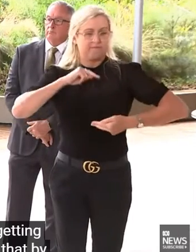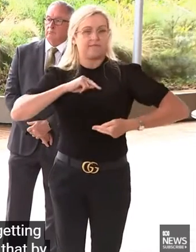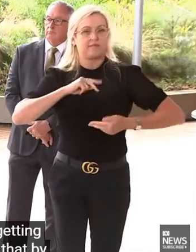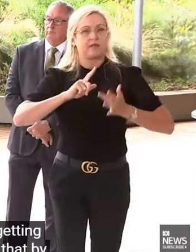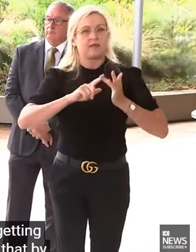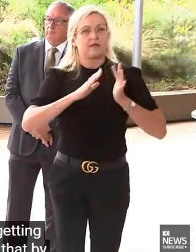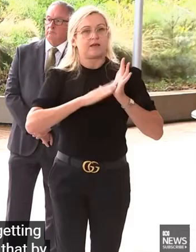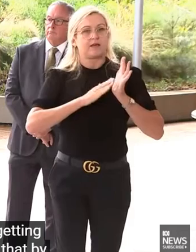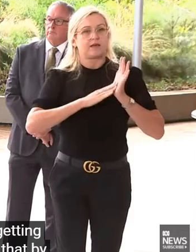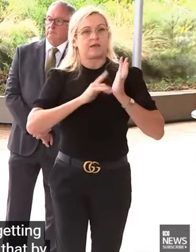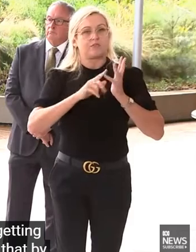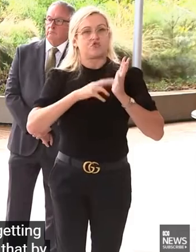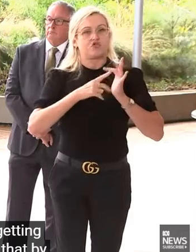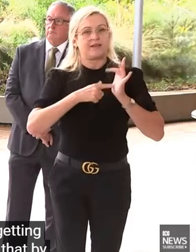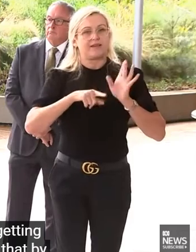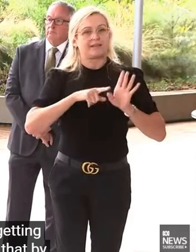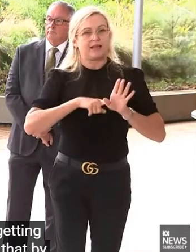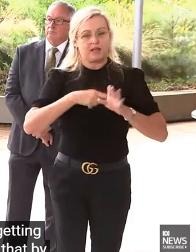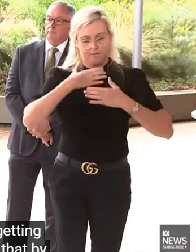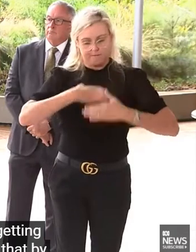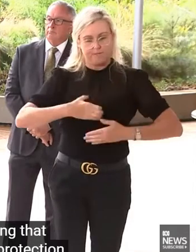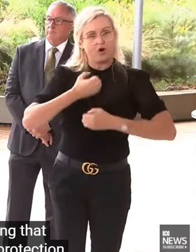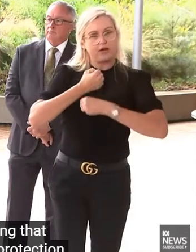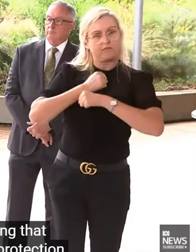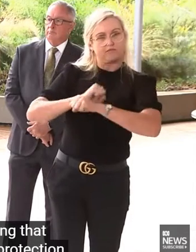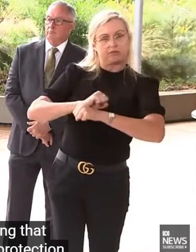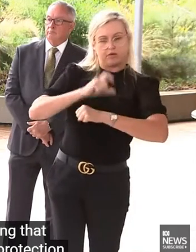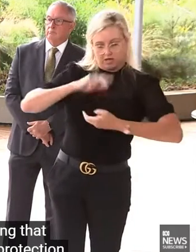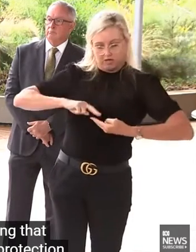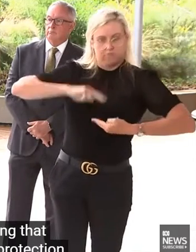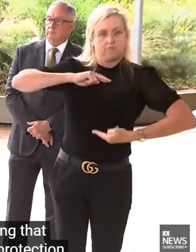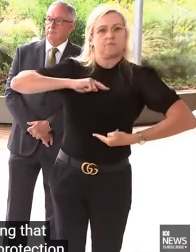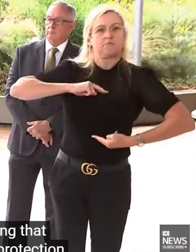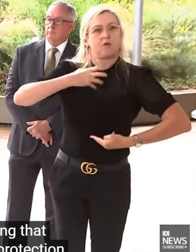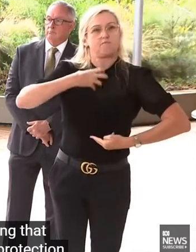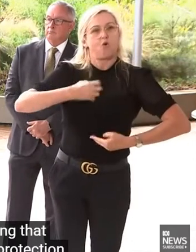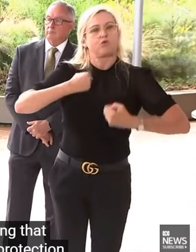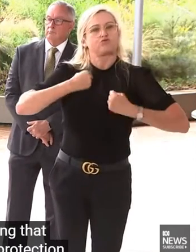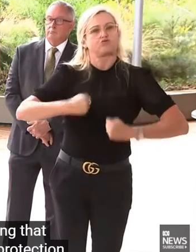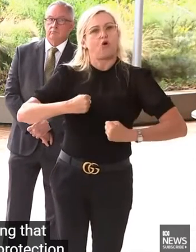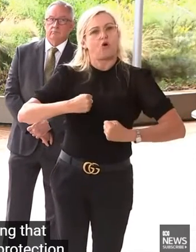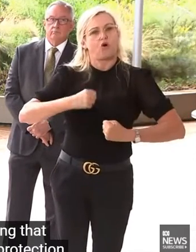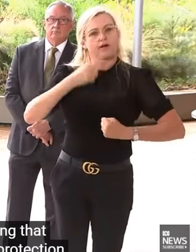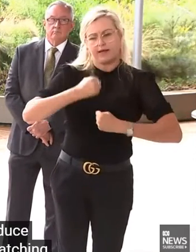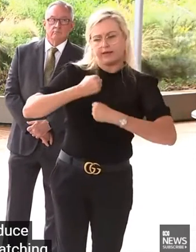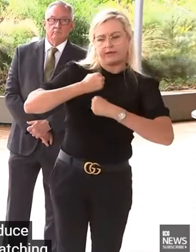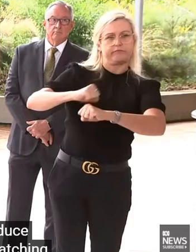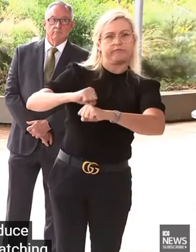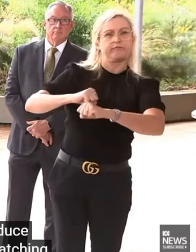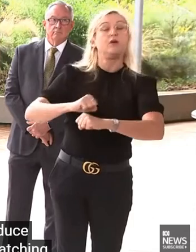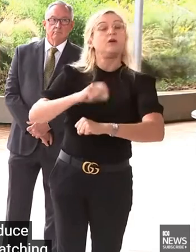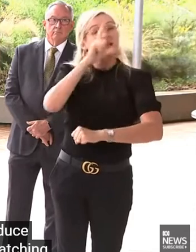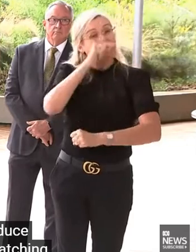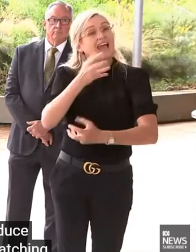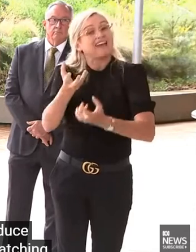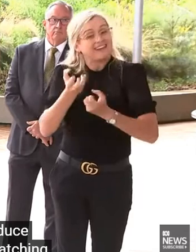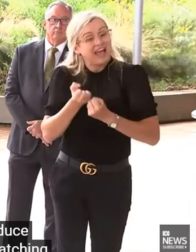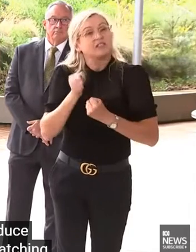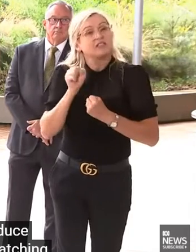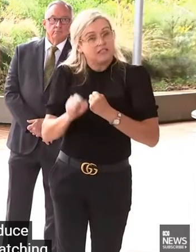but it will also reduce individuals' risk of catching the disease. So again, it will have some transmission protection,